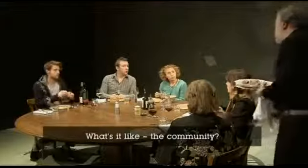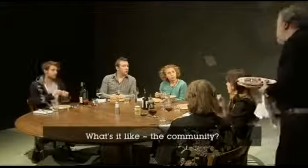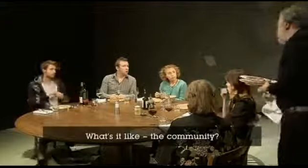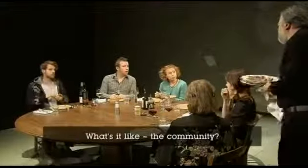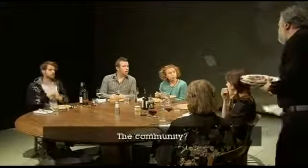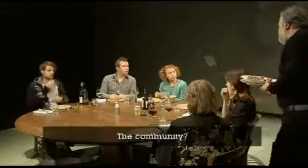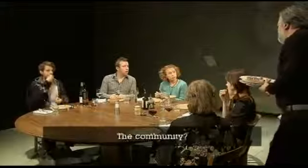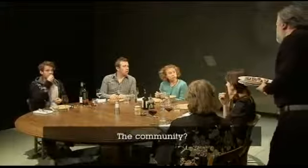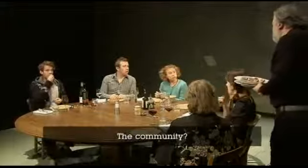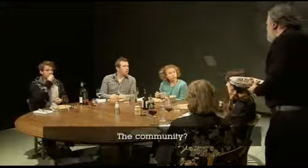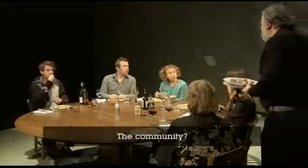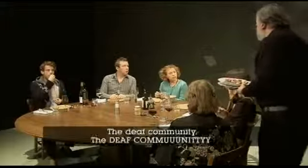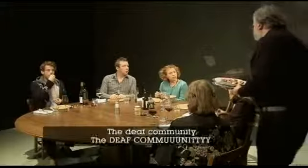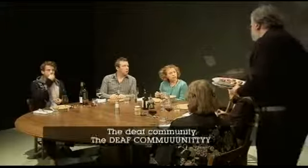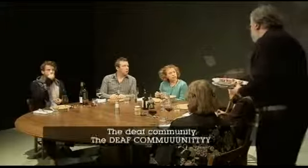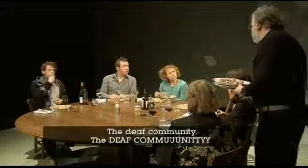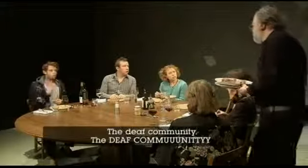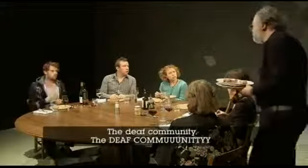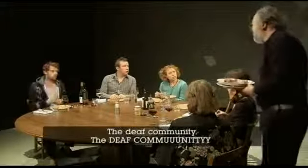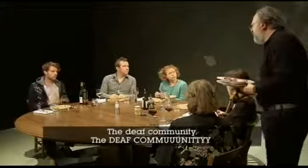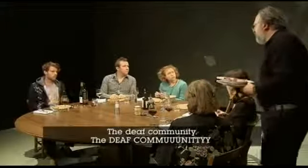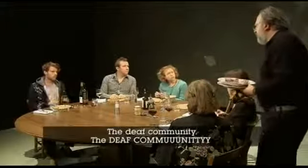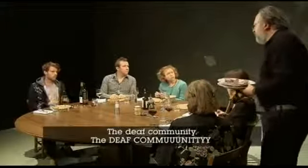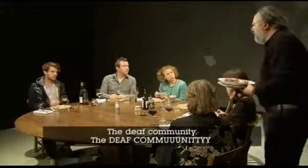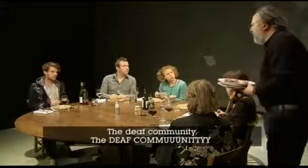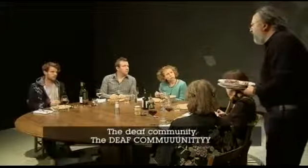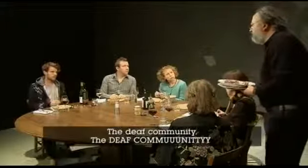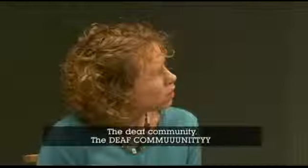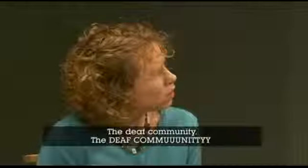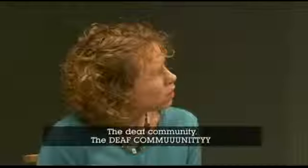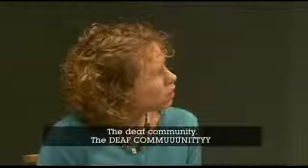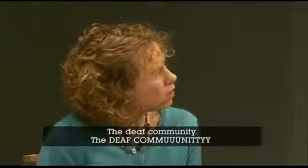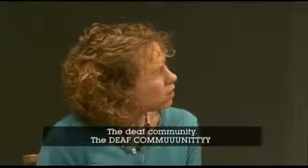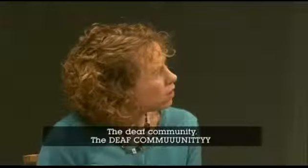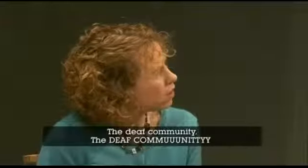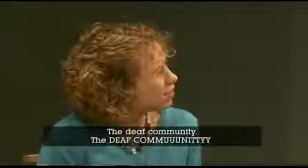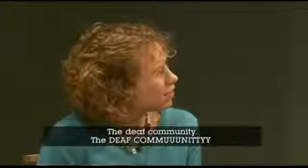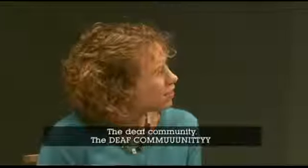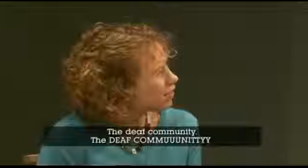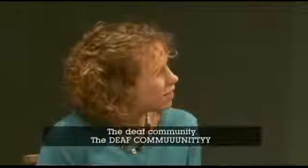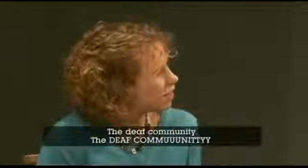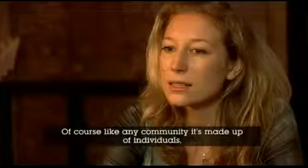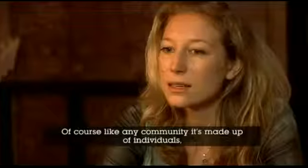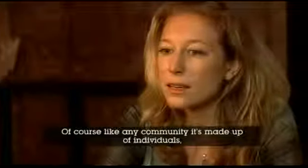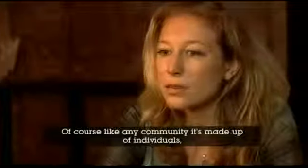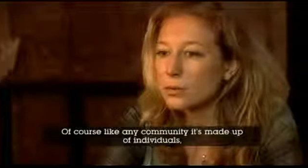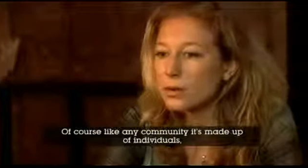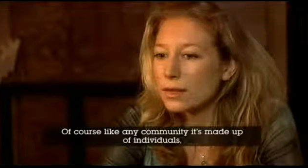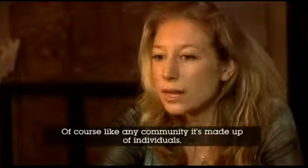community? The community? The deaf community. The deaf community. Of course, like